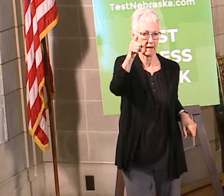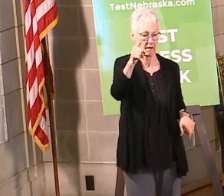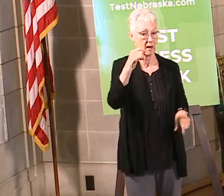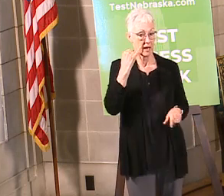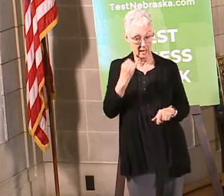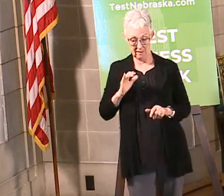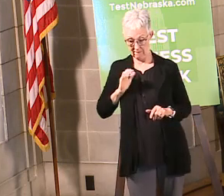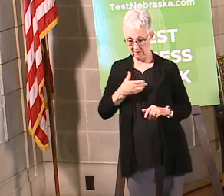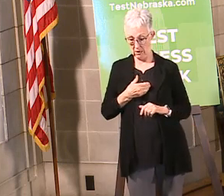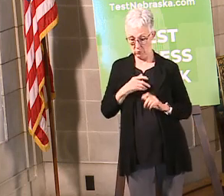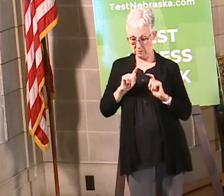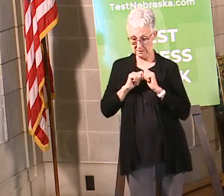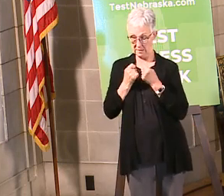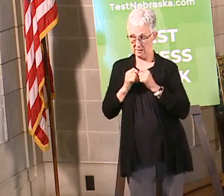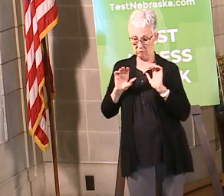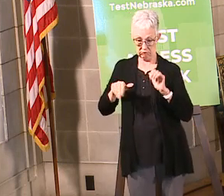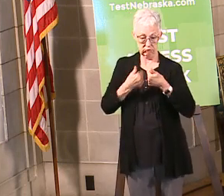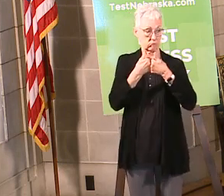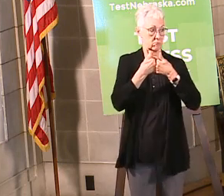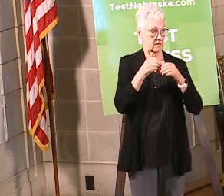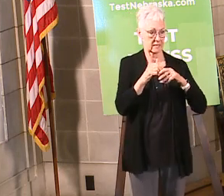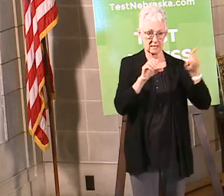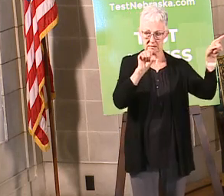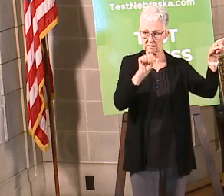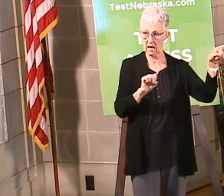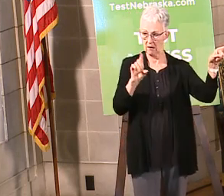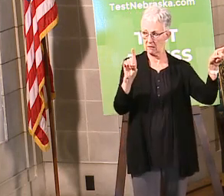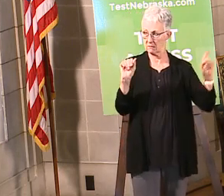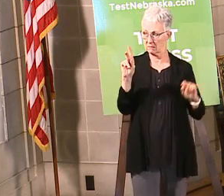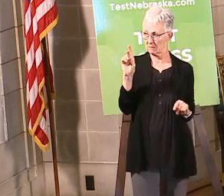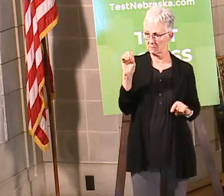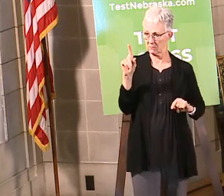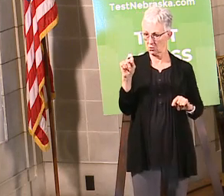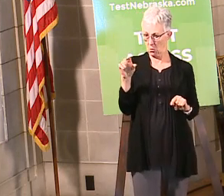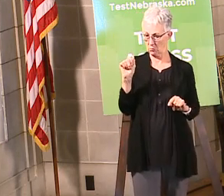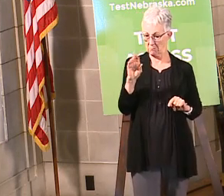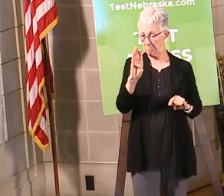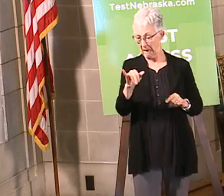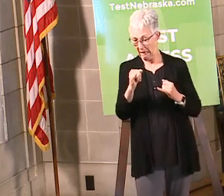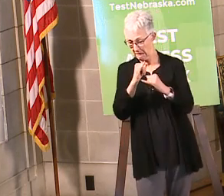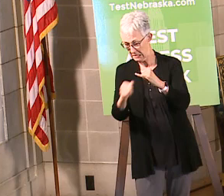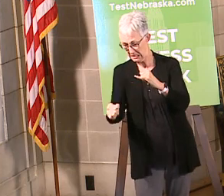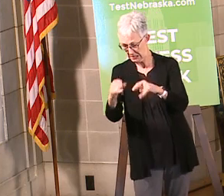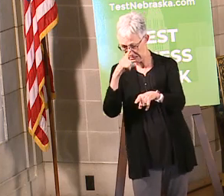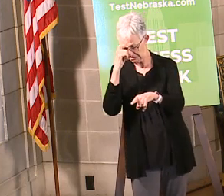you know, by late June, I don't know that anybody's going to be too concerned if a baseball team is traveling to South Dakota.